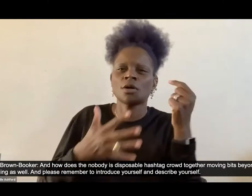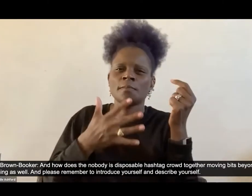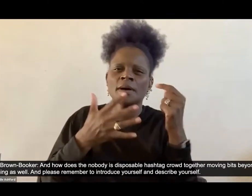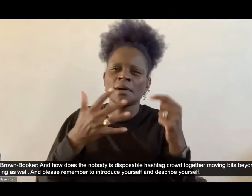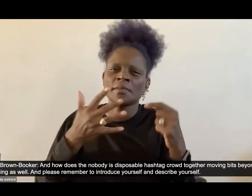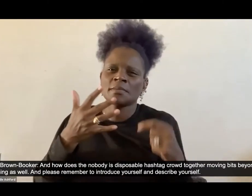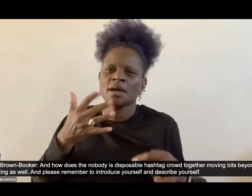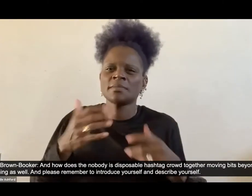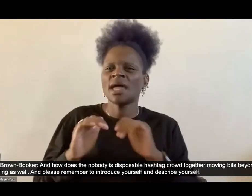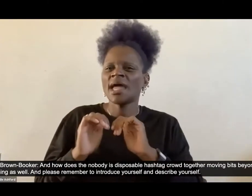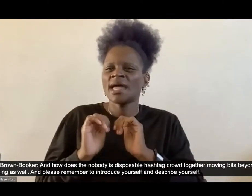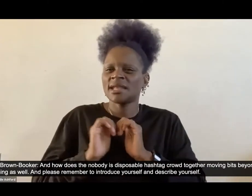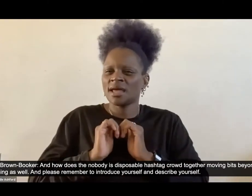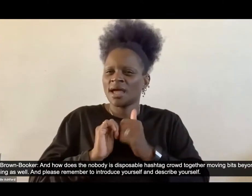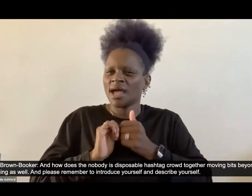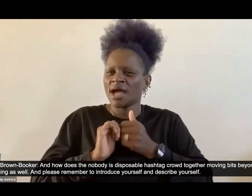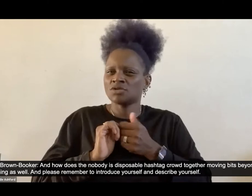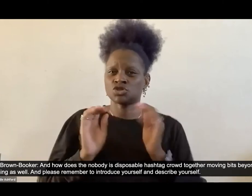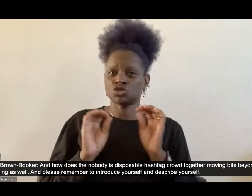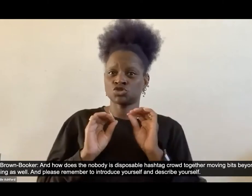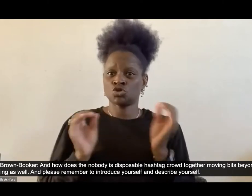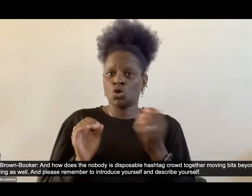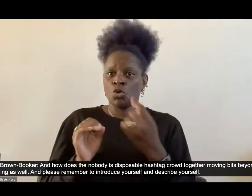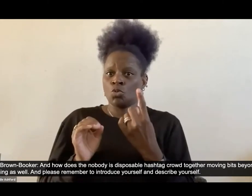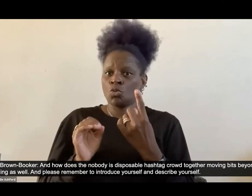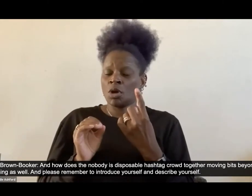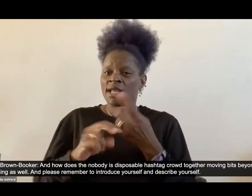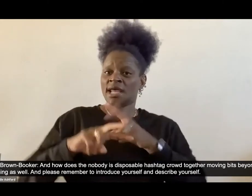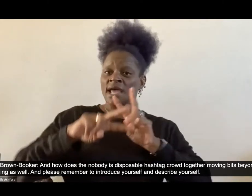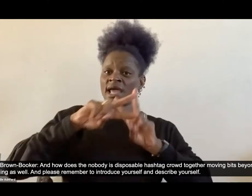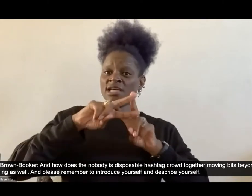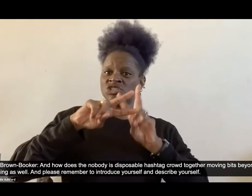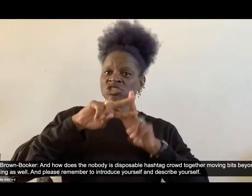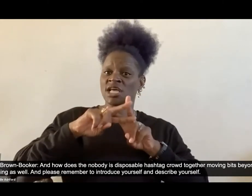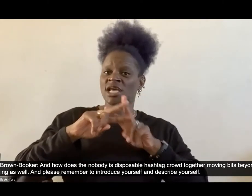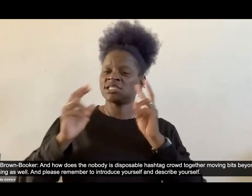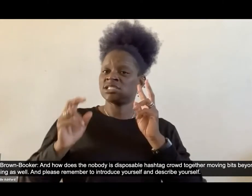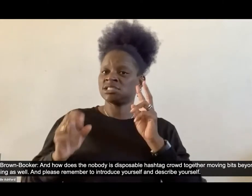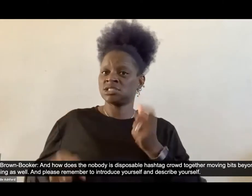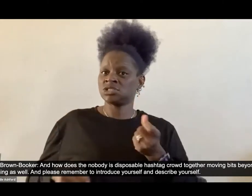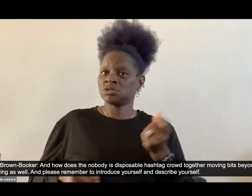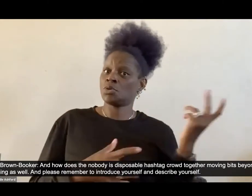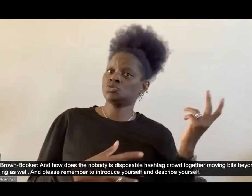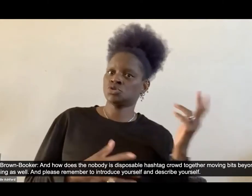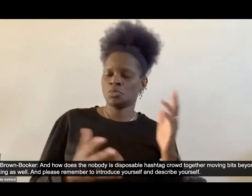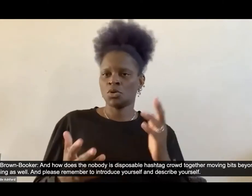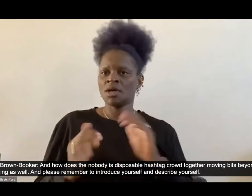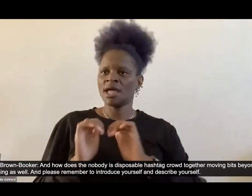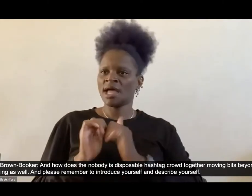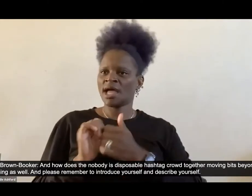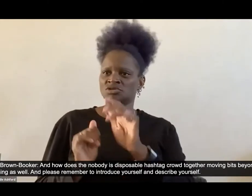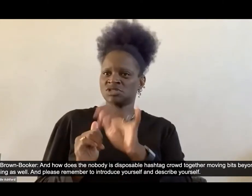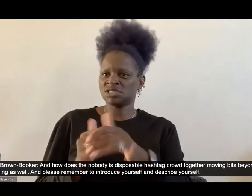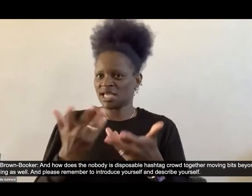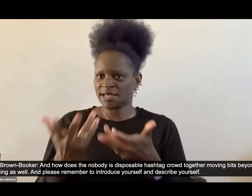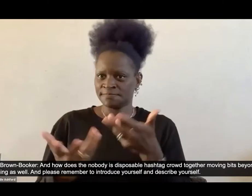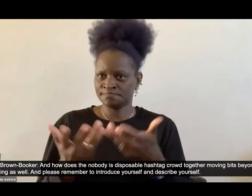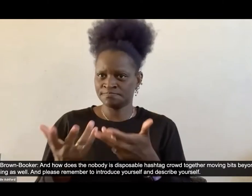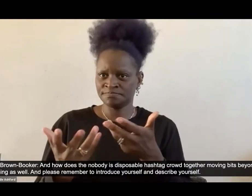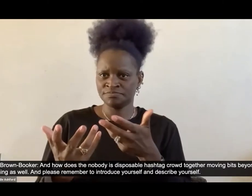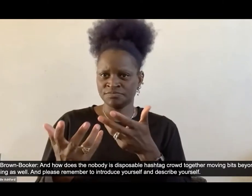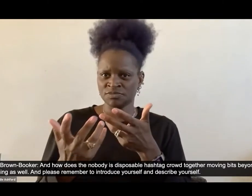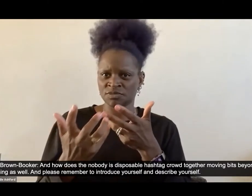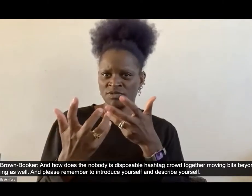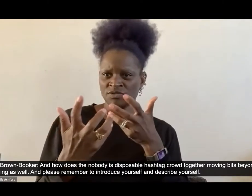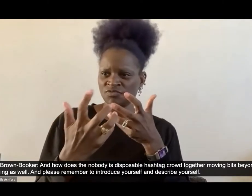nobody is disposable hashtag draw together movements beyond beyond care rationing as well and please